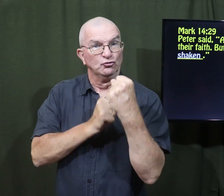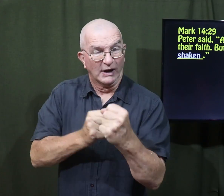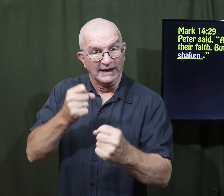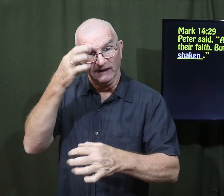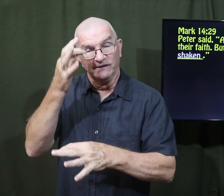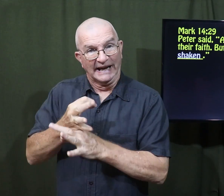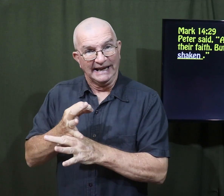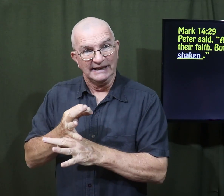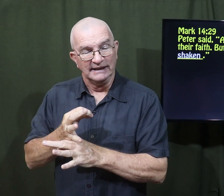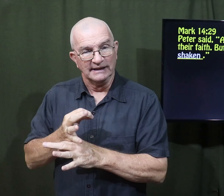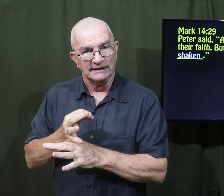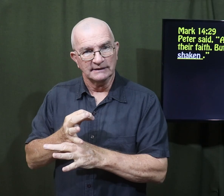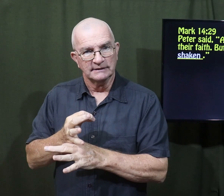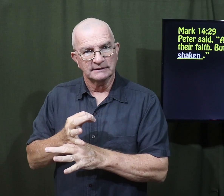strong faith.